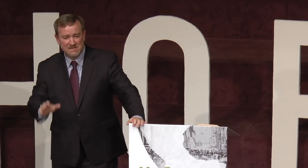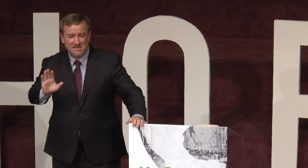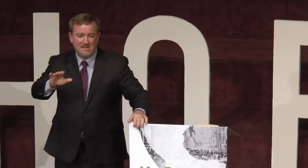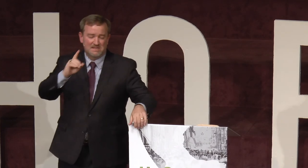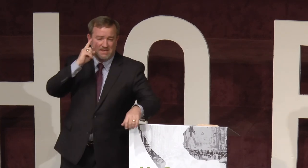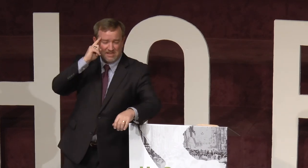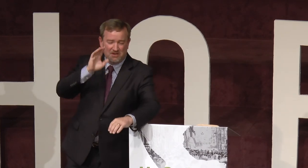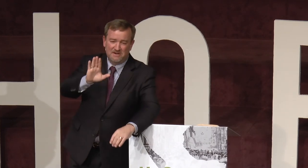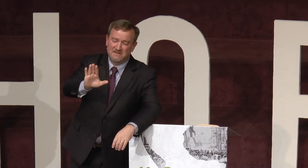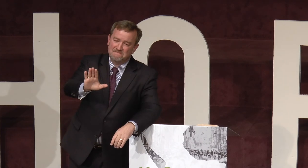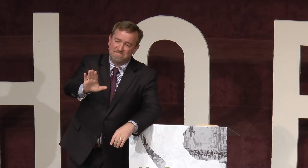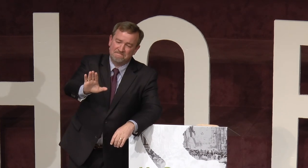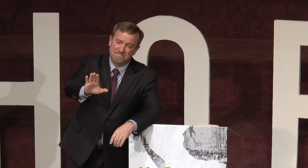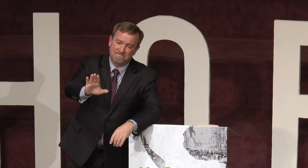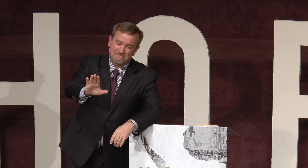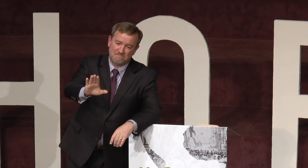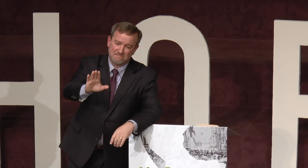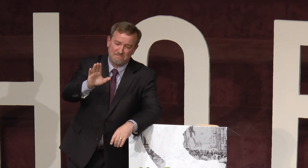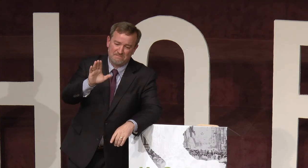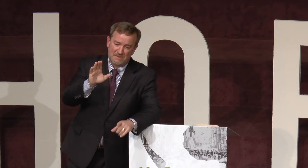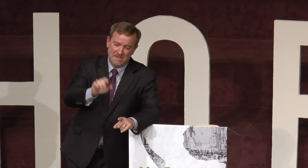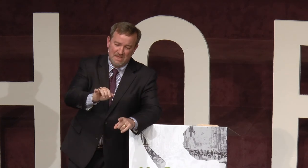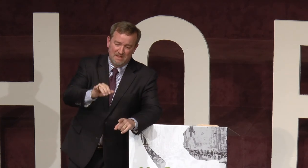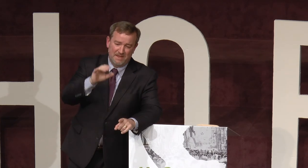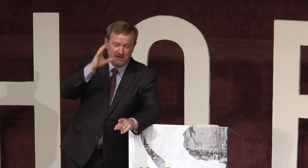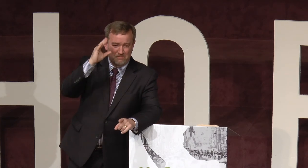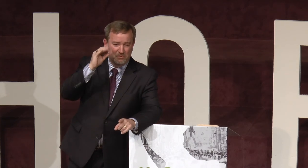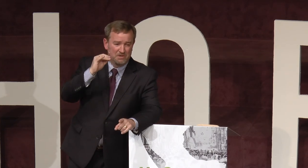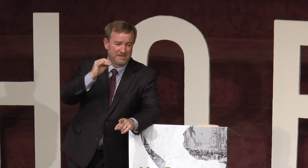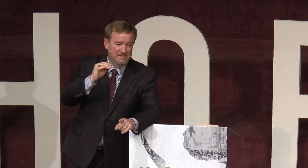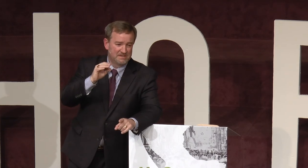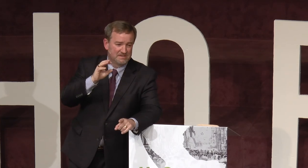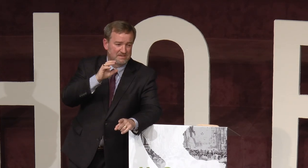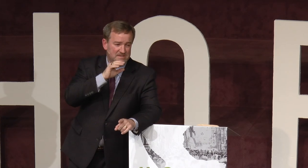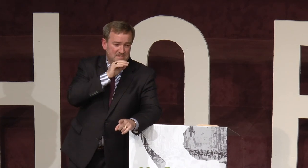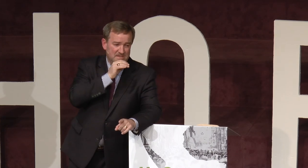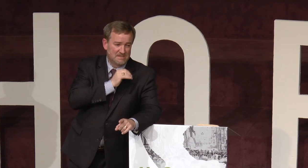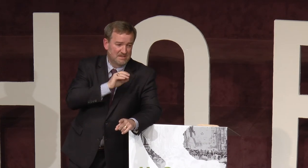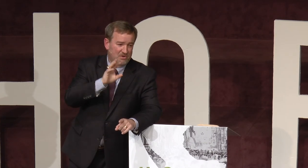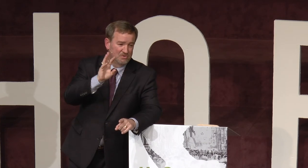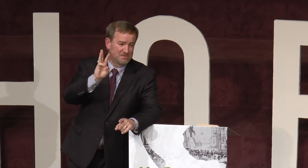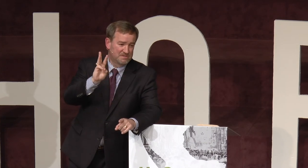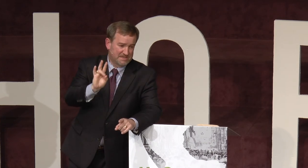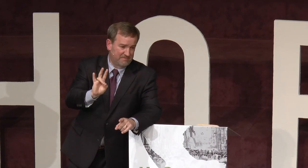And then I thought, that little boy, old seven,